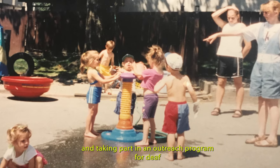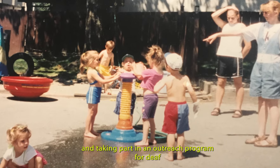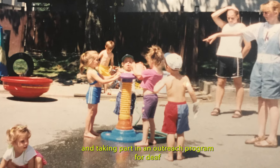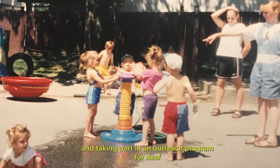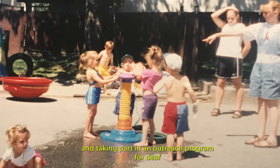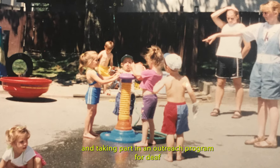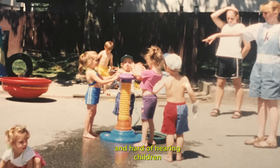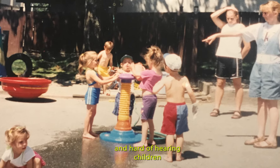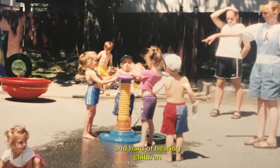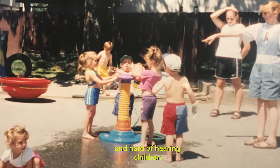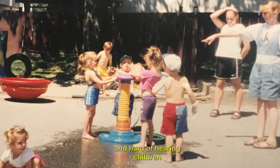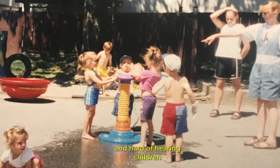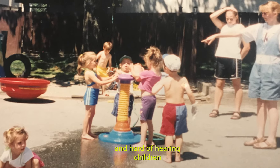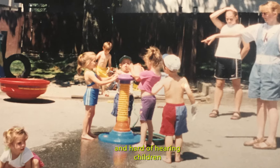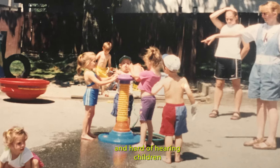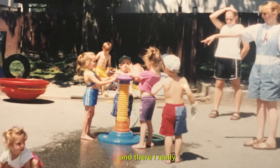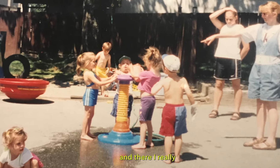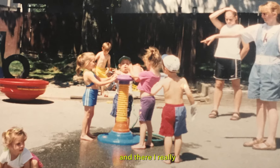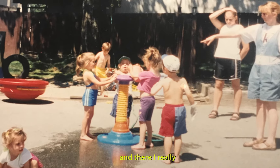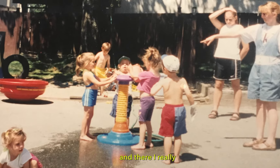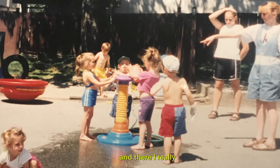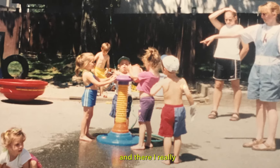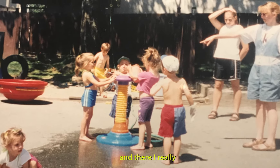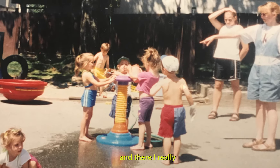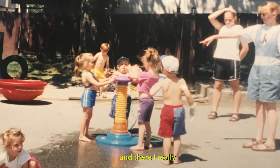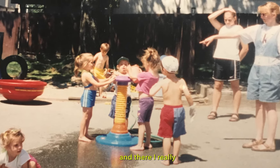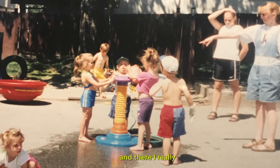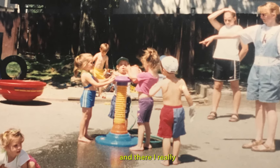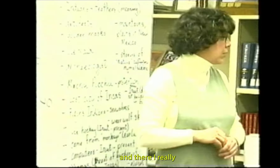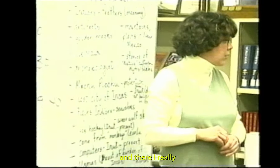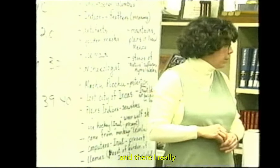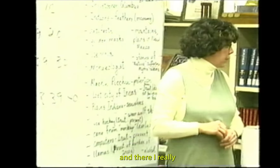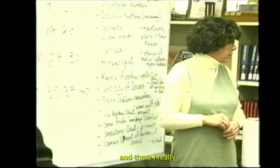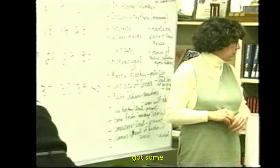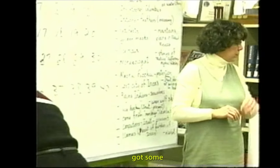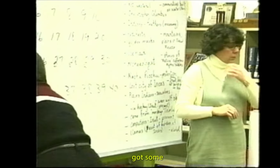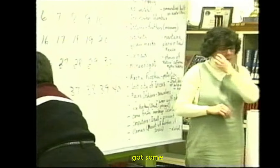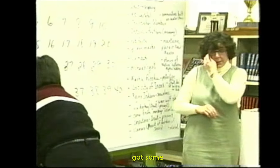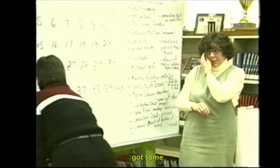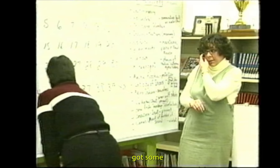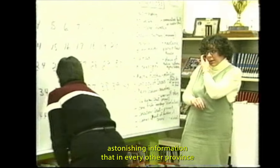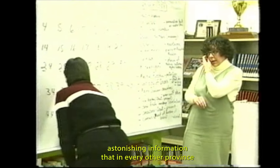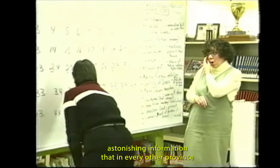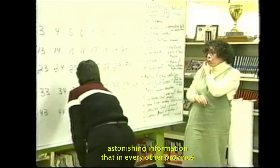program for deaf and hard of hearing children. And there I really got some astonishing